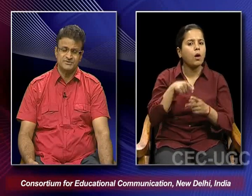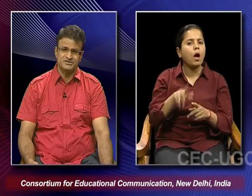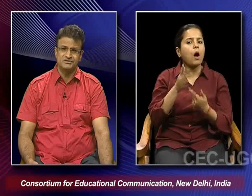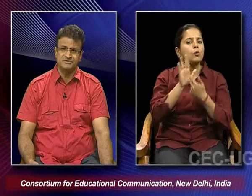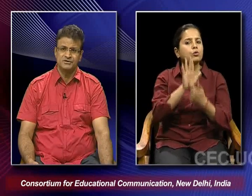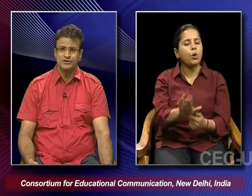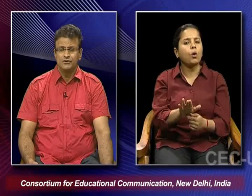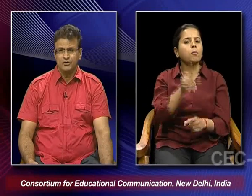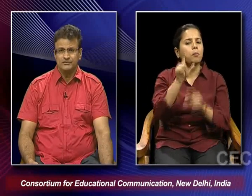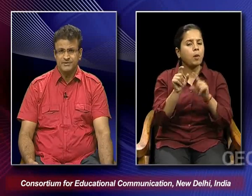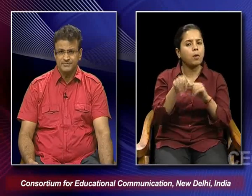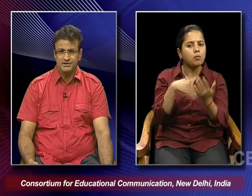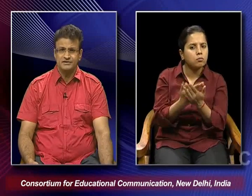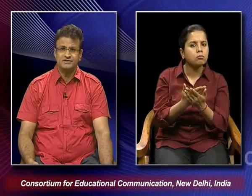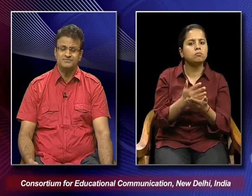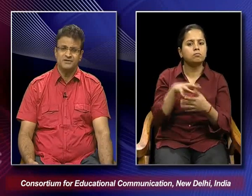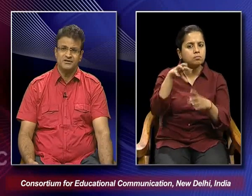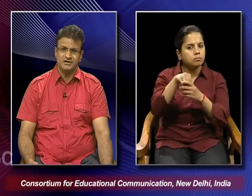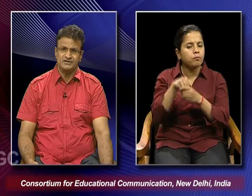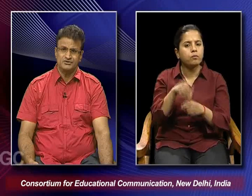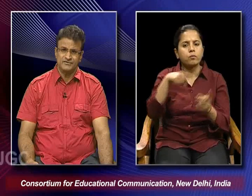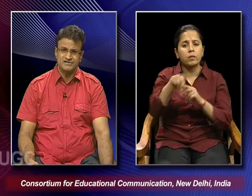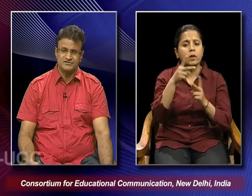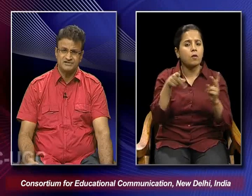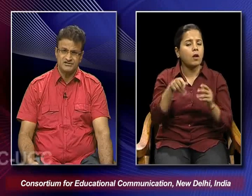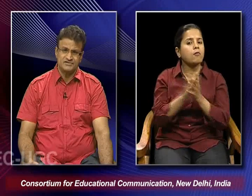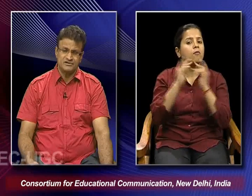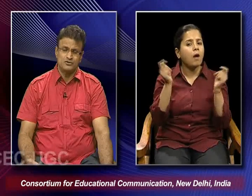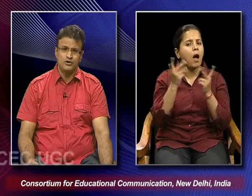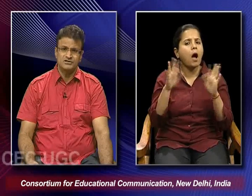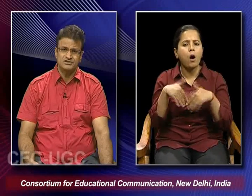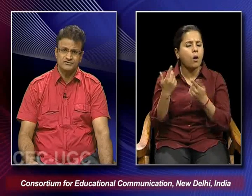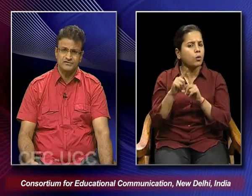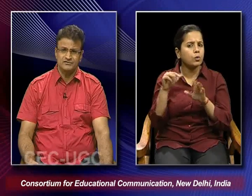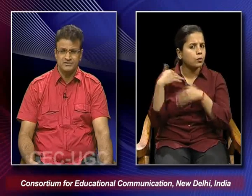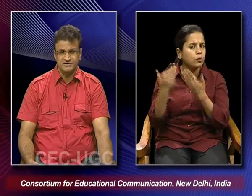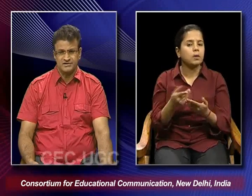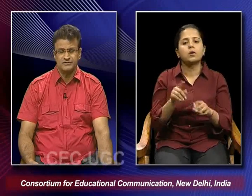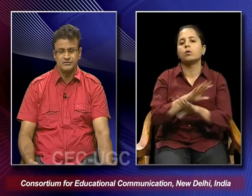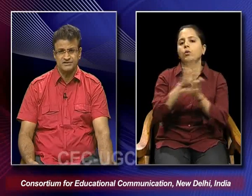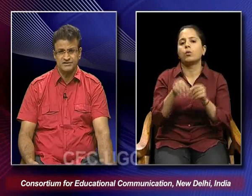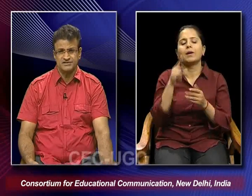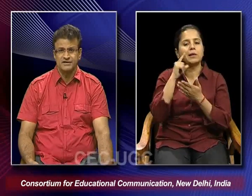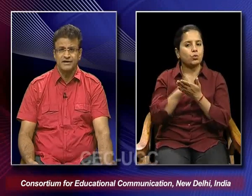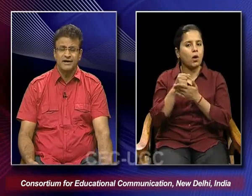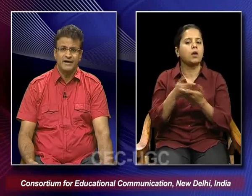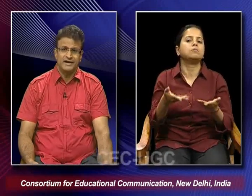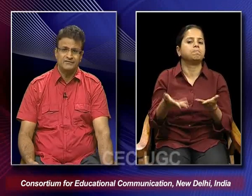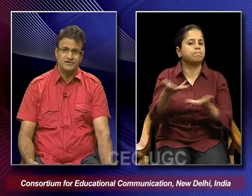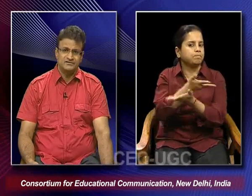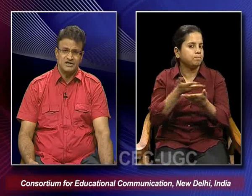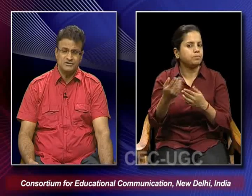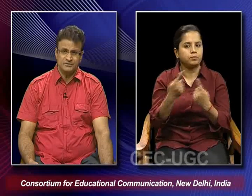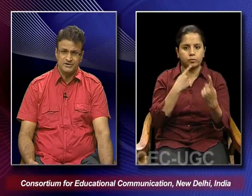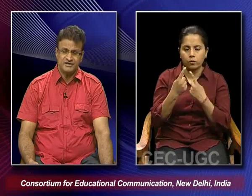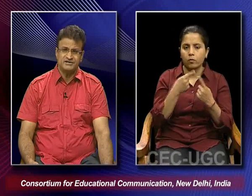participation of the people in these particular kinds of festivals festivals as well. So, all this we will just try to discuss and